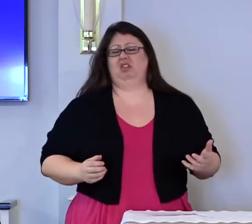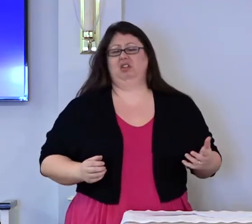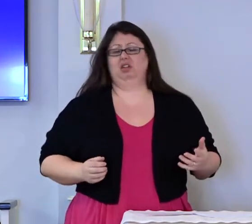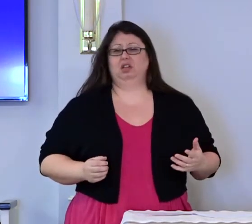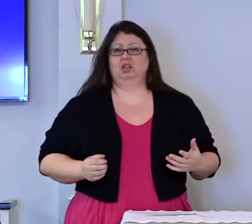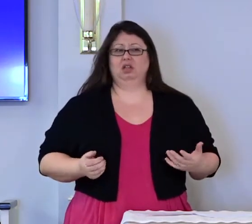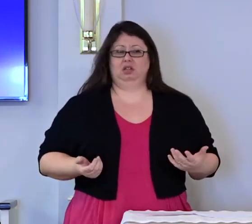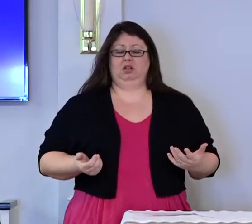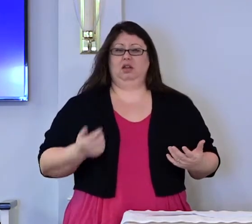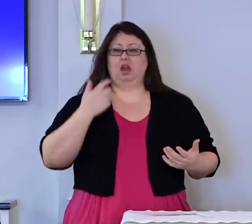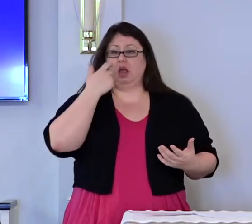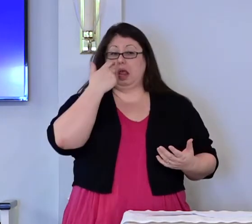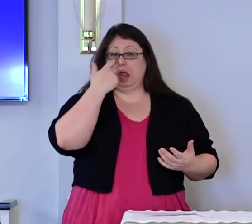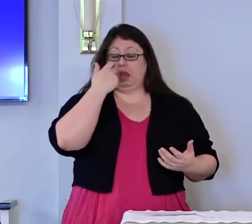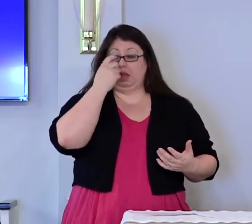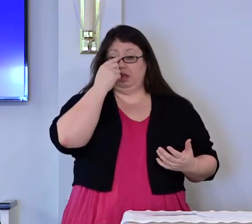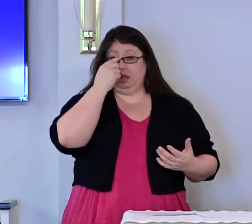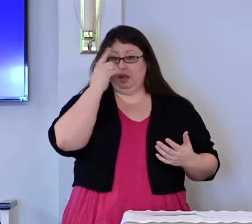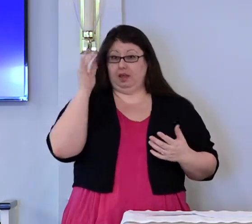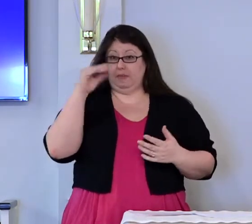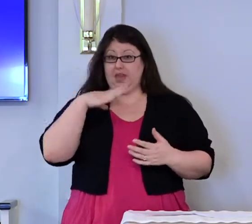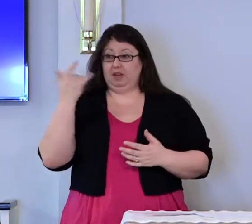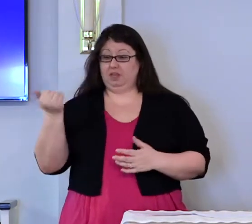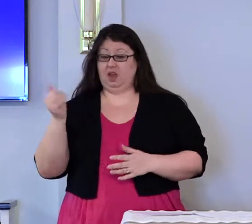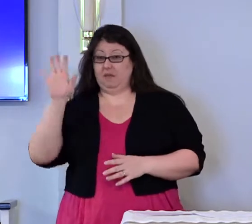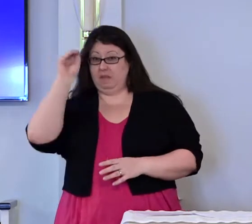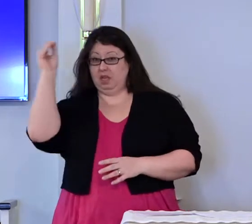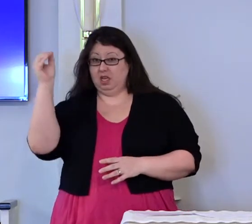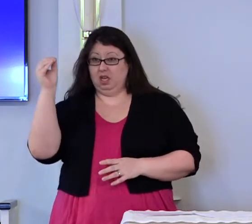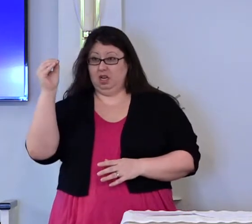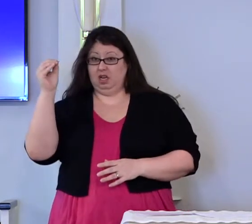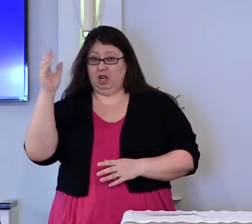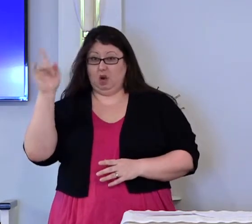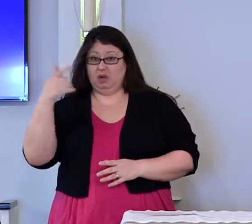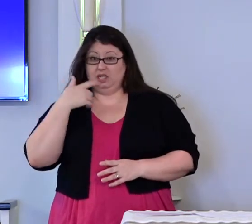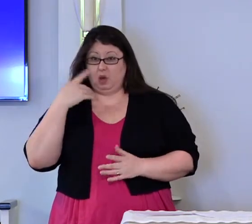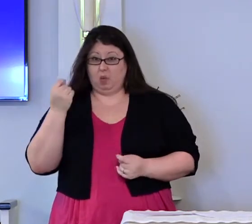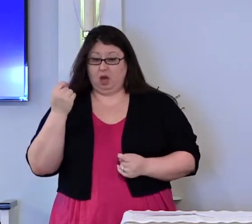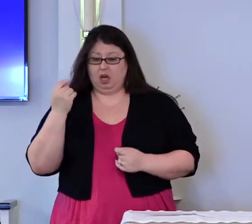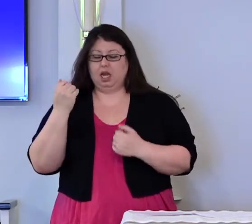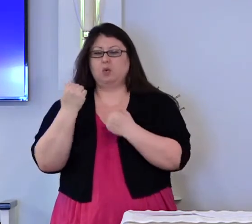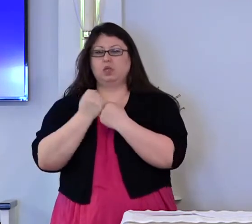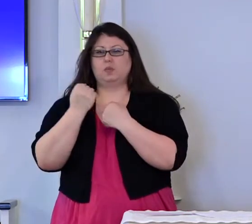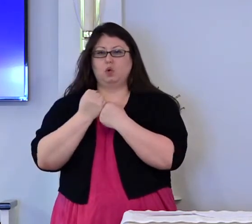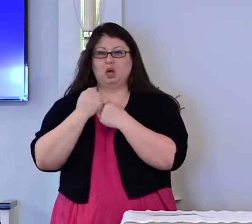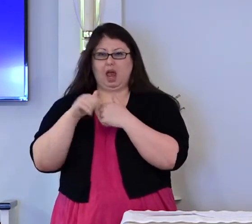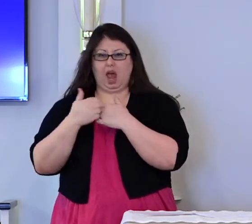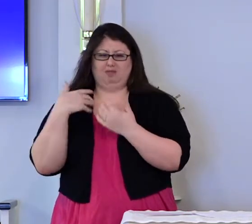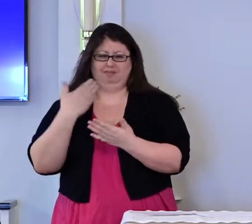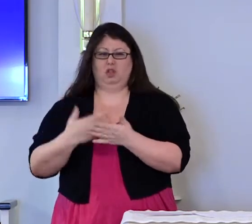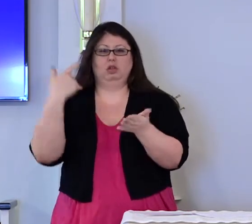And to sum up his argument, he would support it by quoting Scripture.